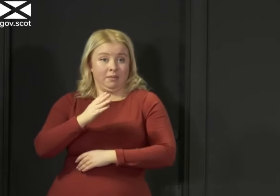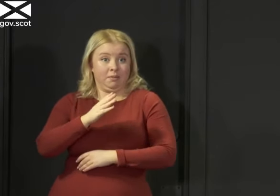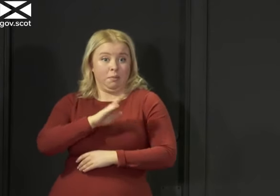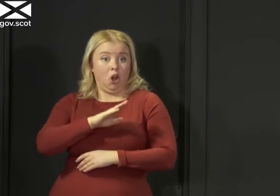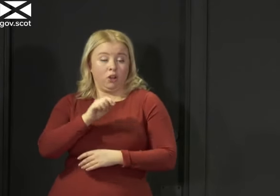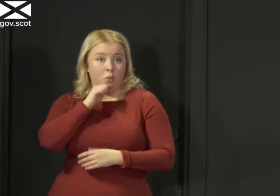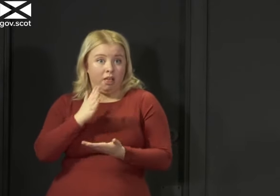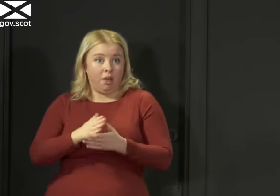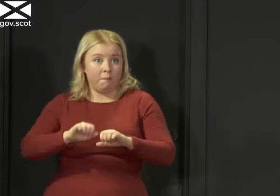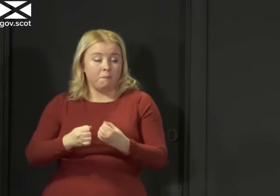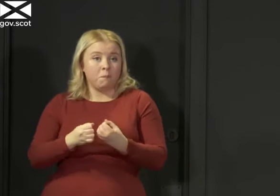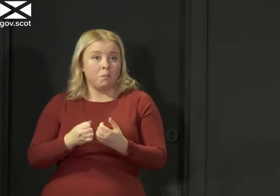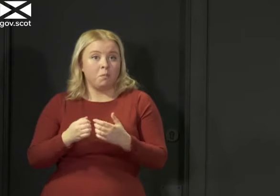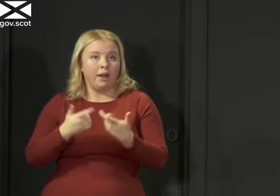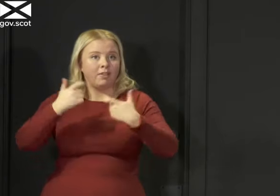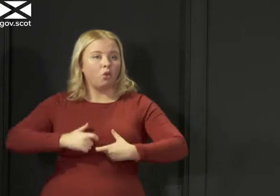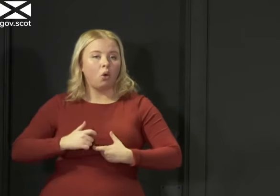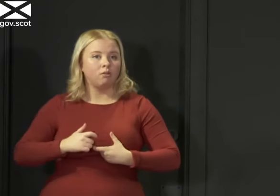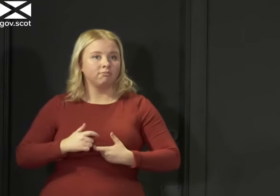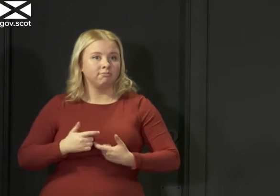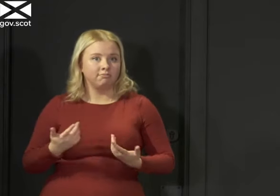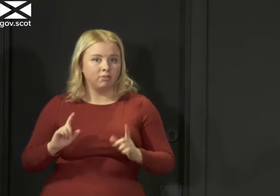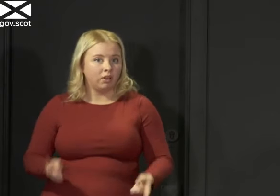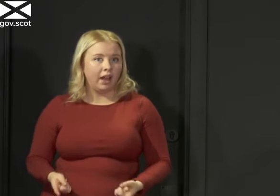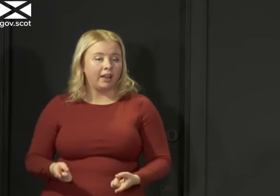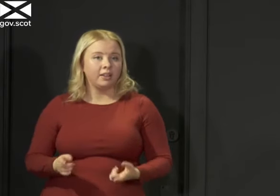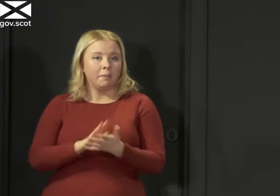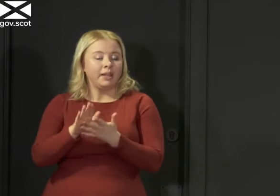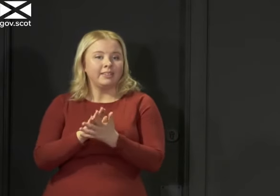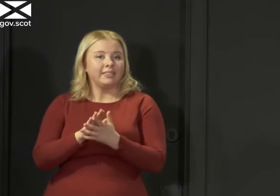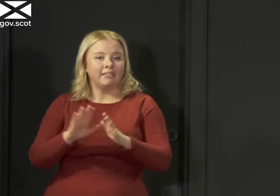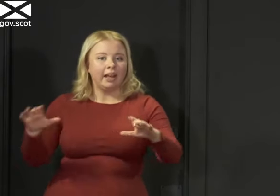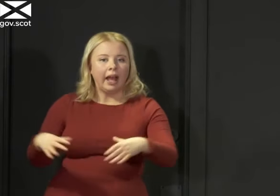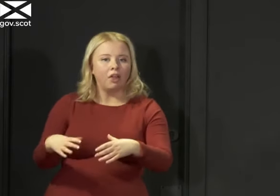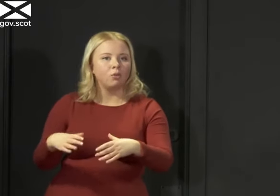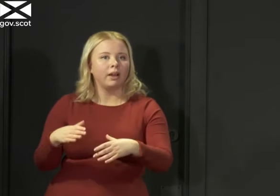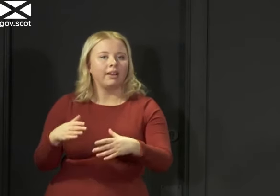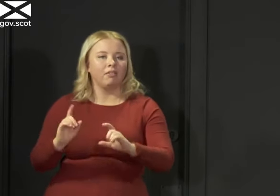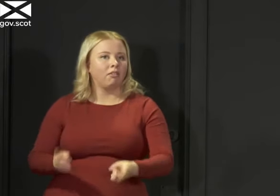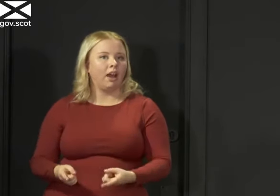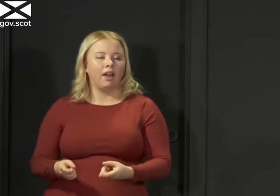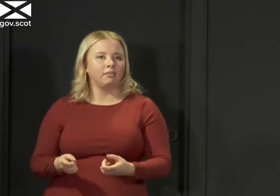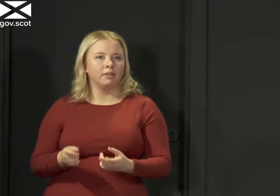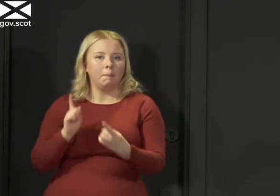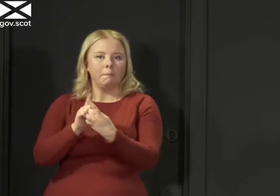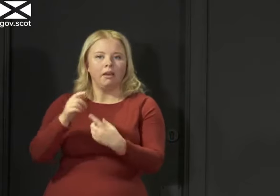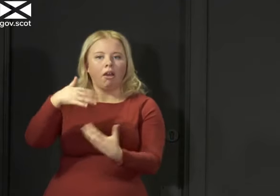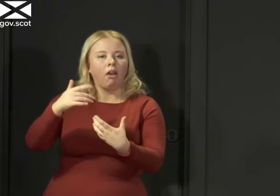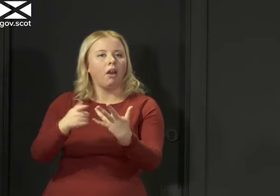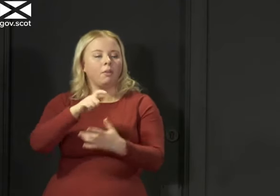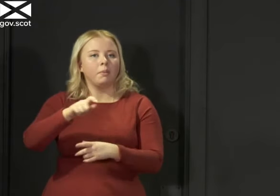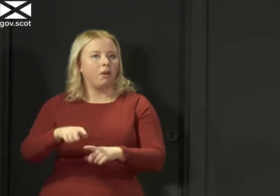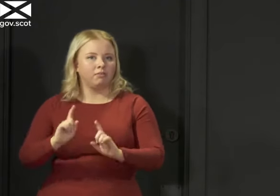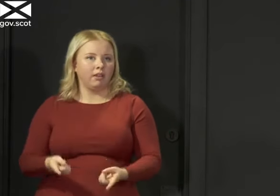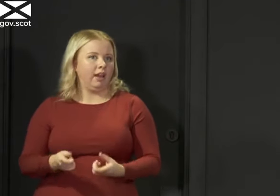you know gatherings outside of household gatherings of more than two people are not allowed and it's not for me to direct the police and how they would respond